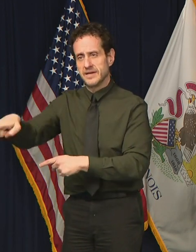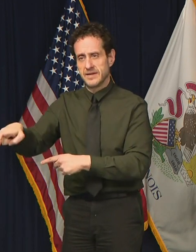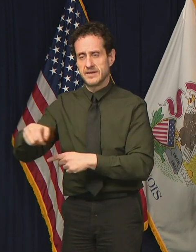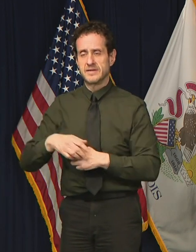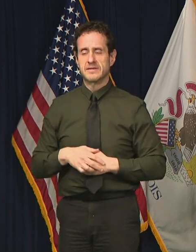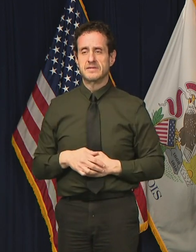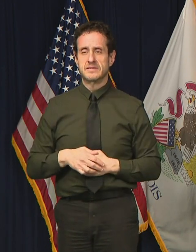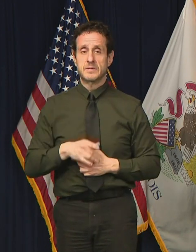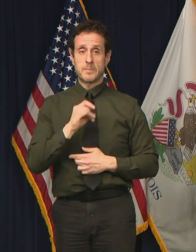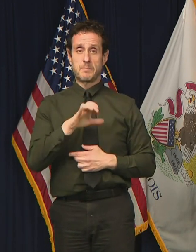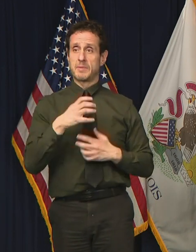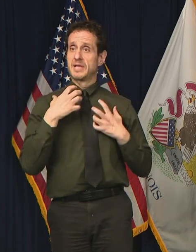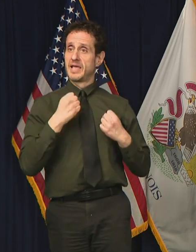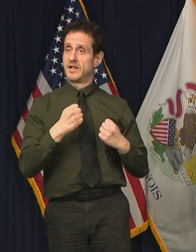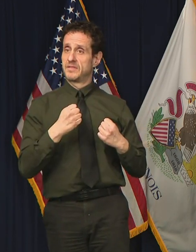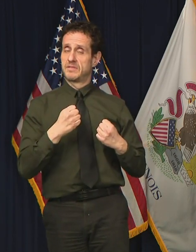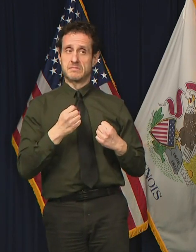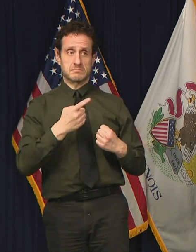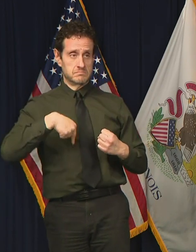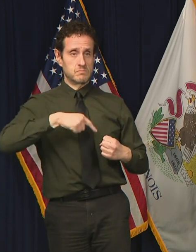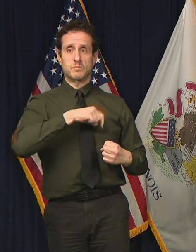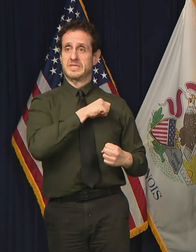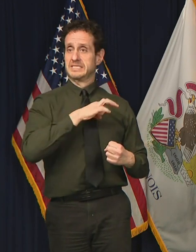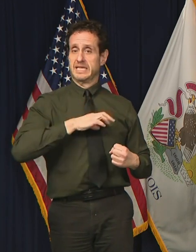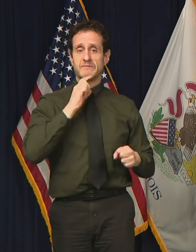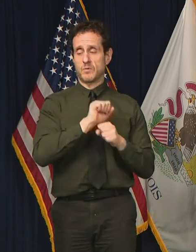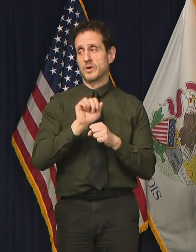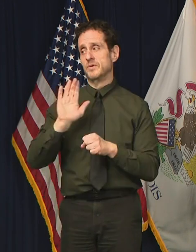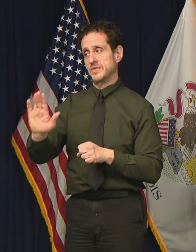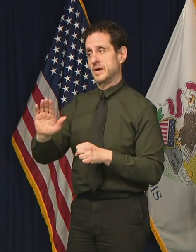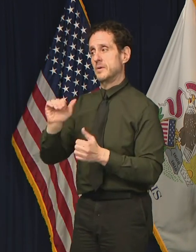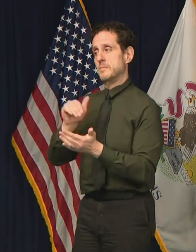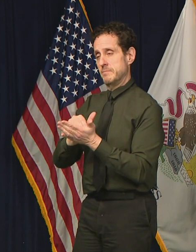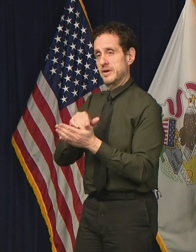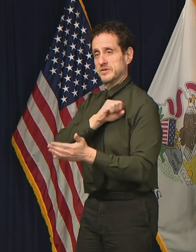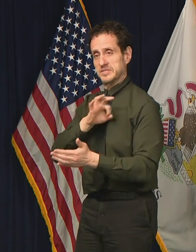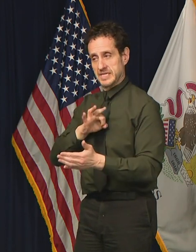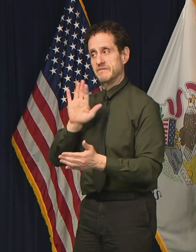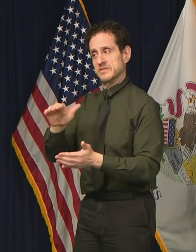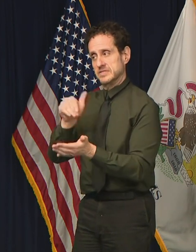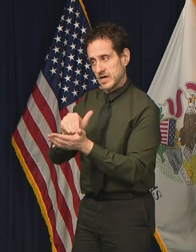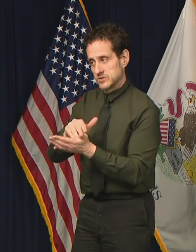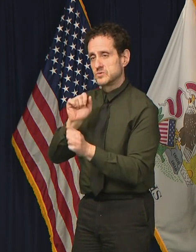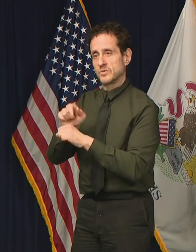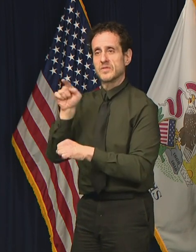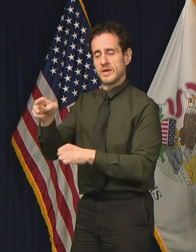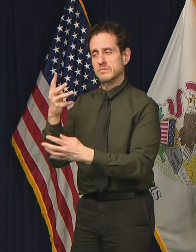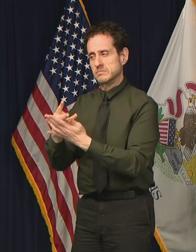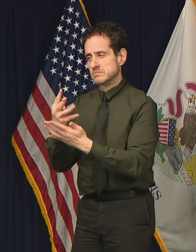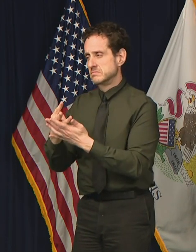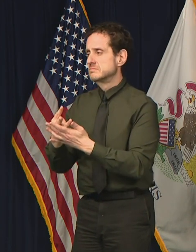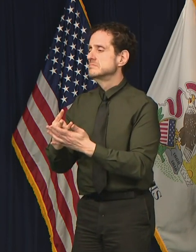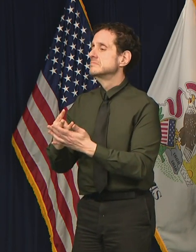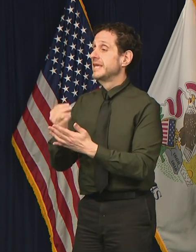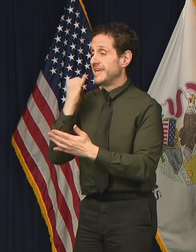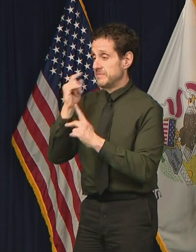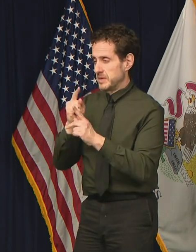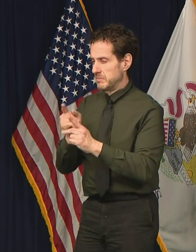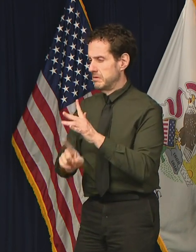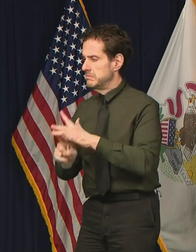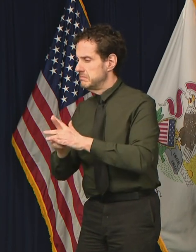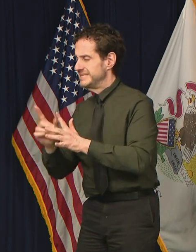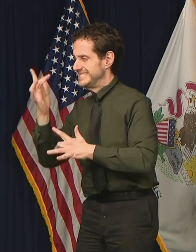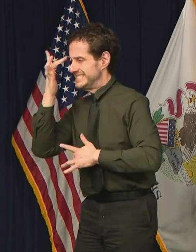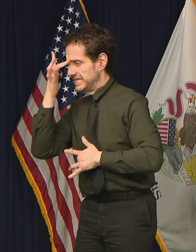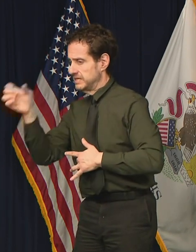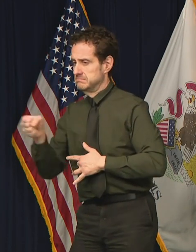Public health officials are working with the medical staff and physicians who work in the correctional facilities on isolation and quarantine guidance